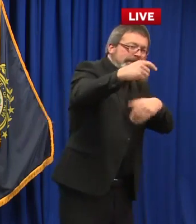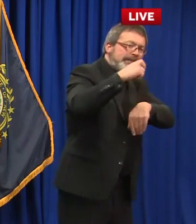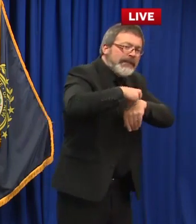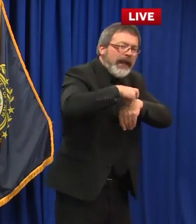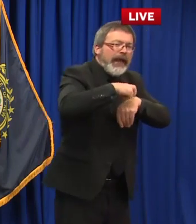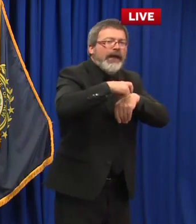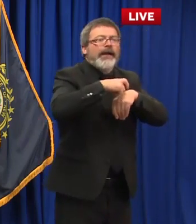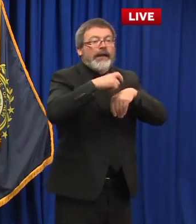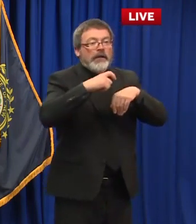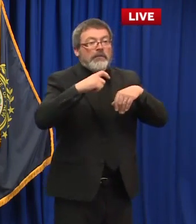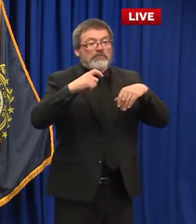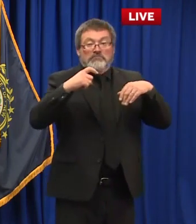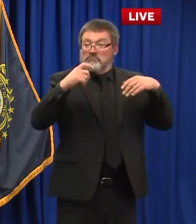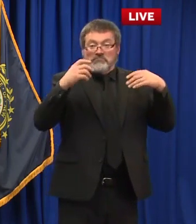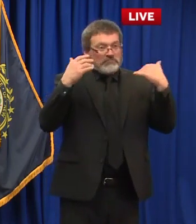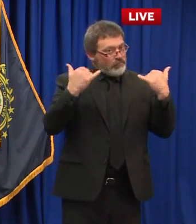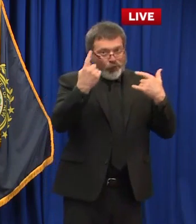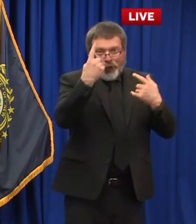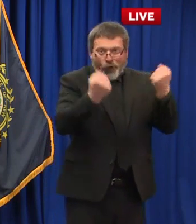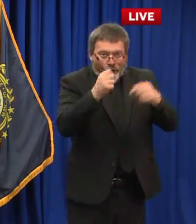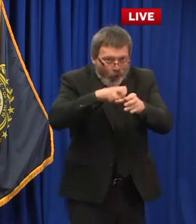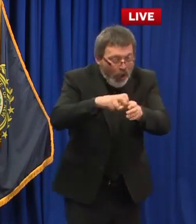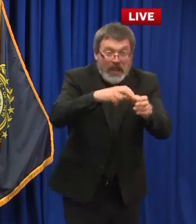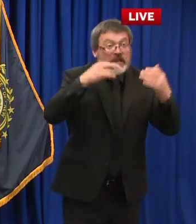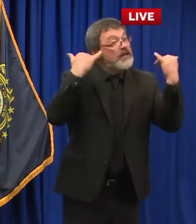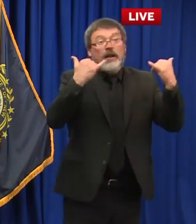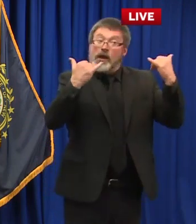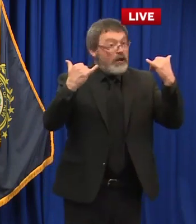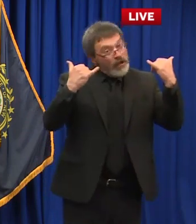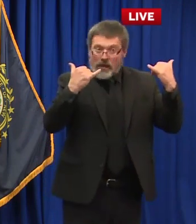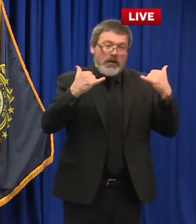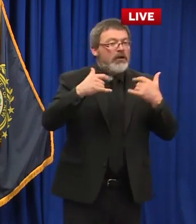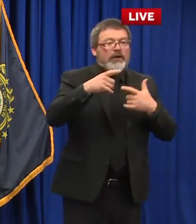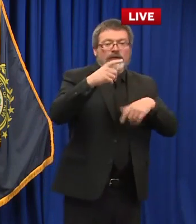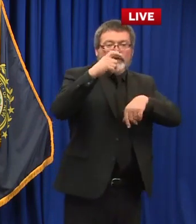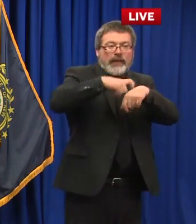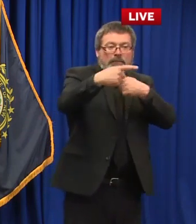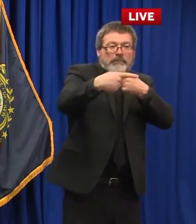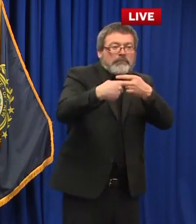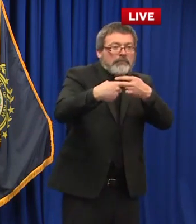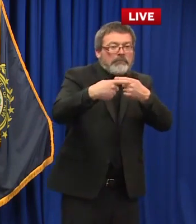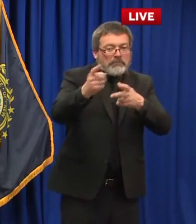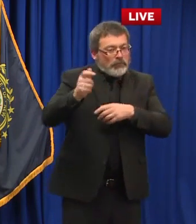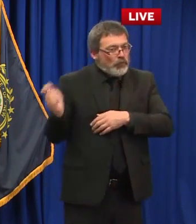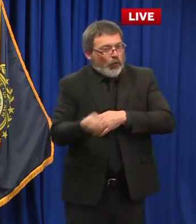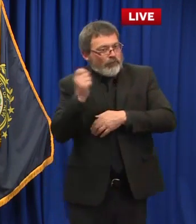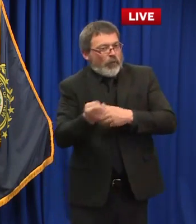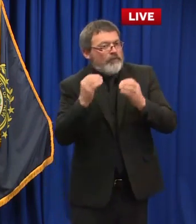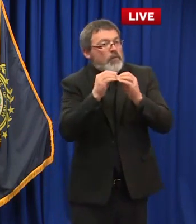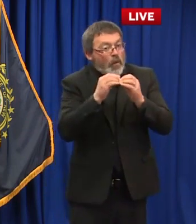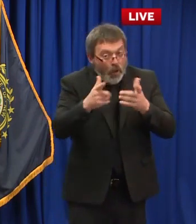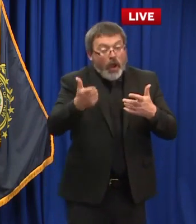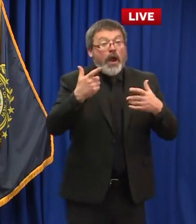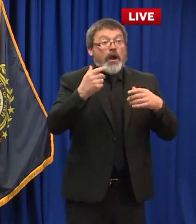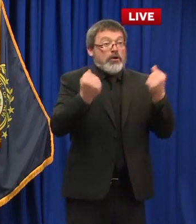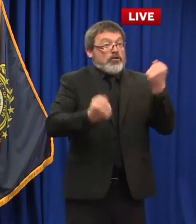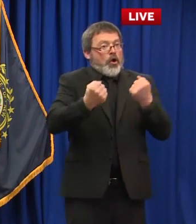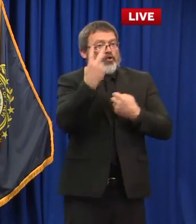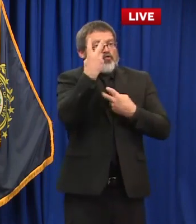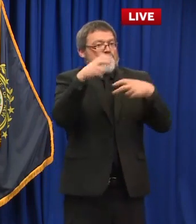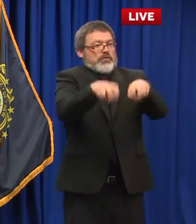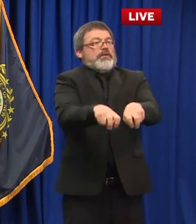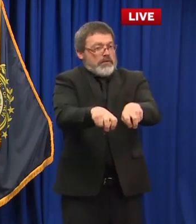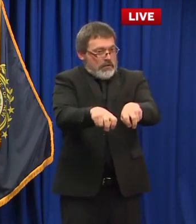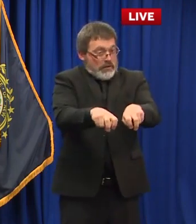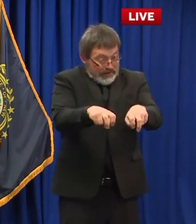golf courses to out of state residents. And the reason we're making the step for out of state residents is that all the states around us have their courses open. So we have less